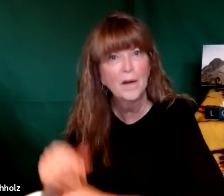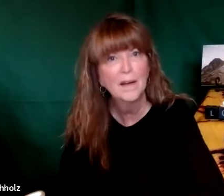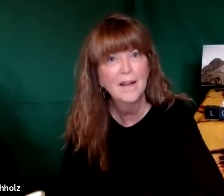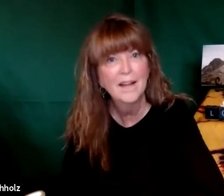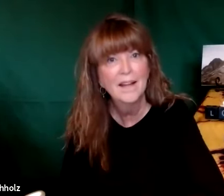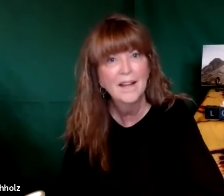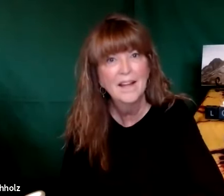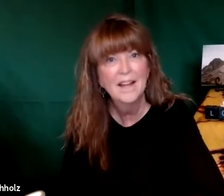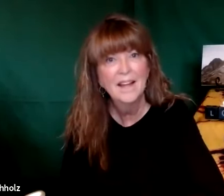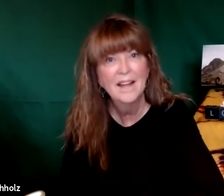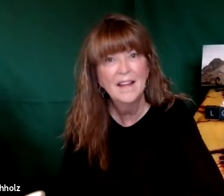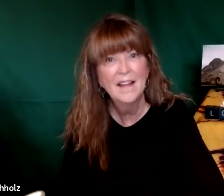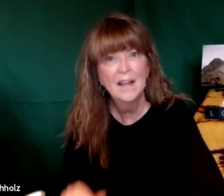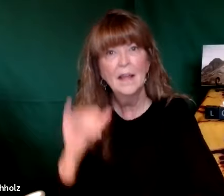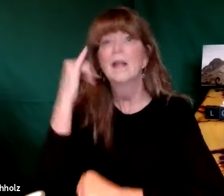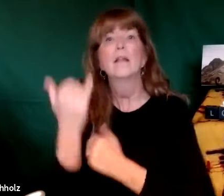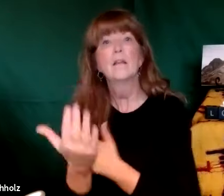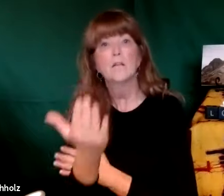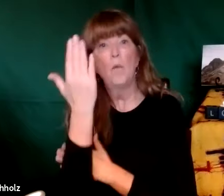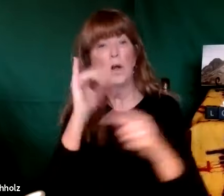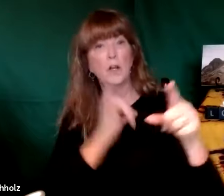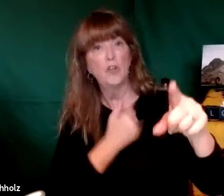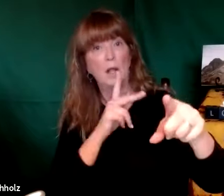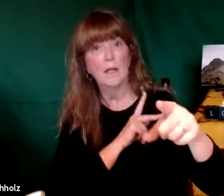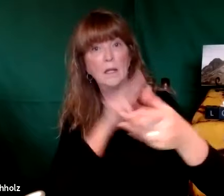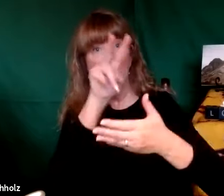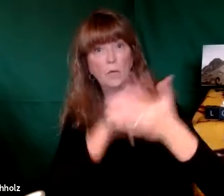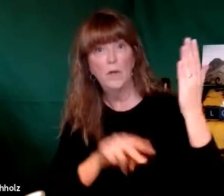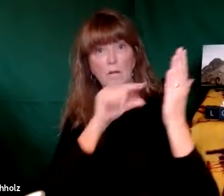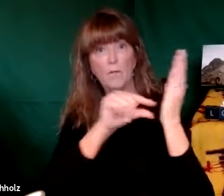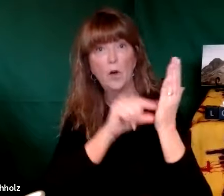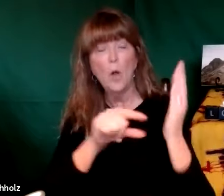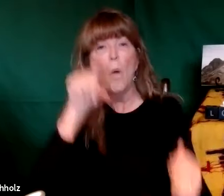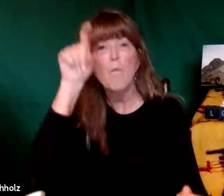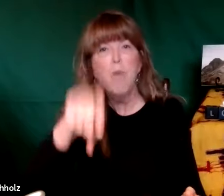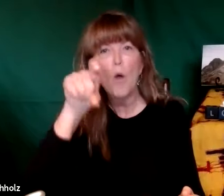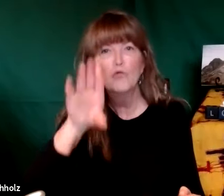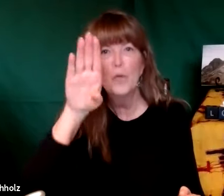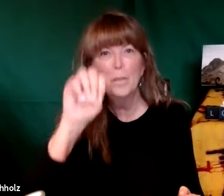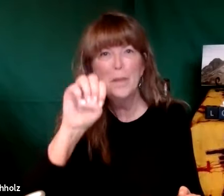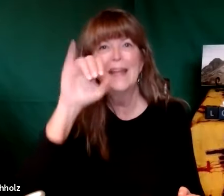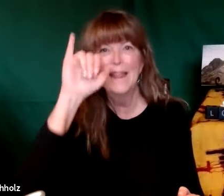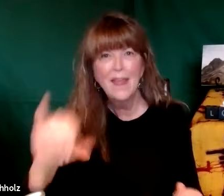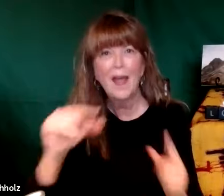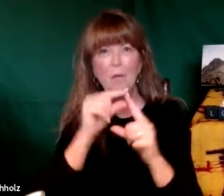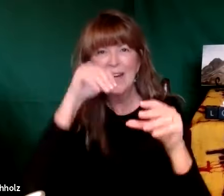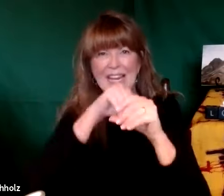throughout that term HINE in this morning when John was reading